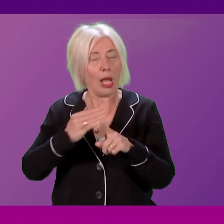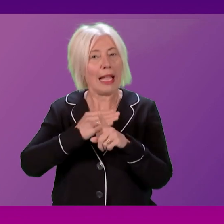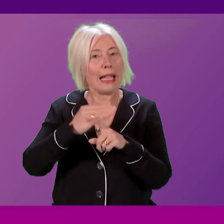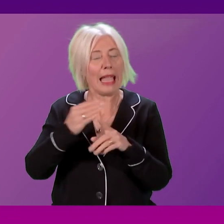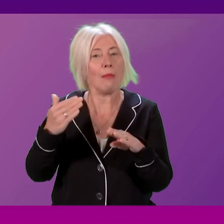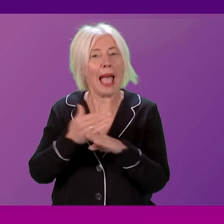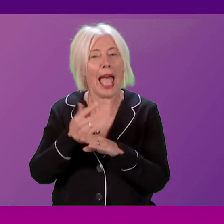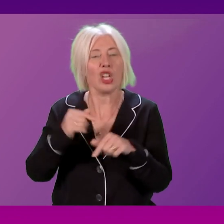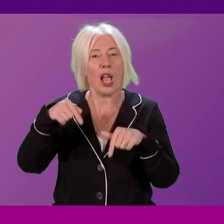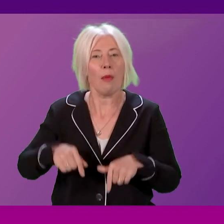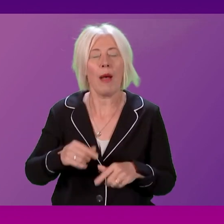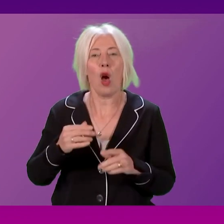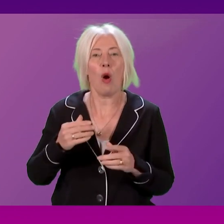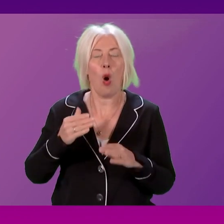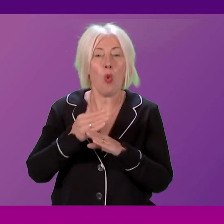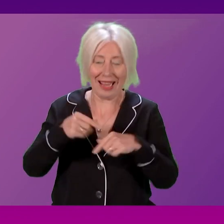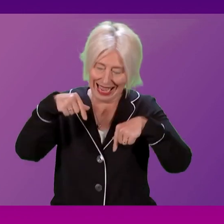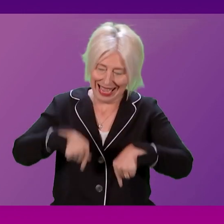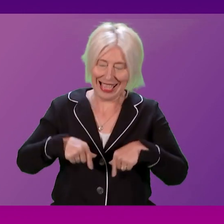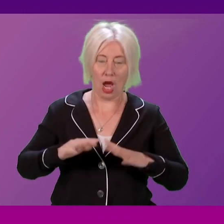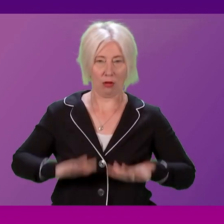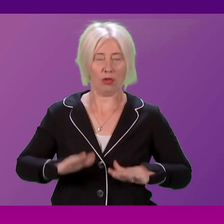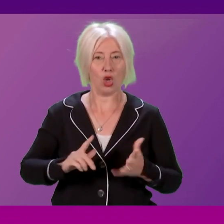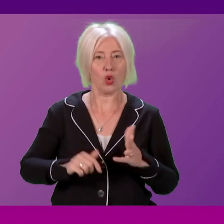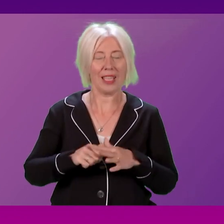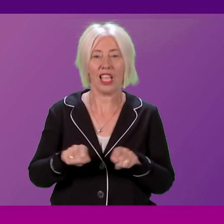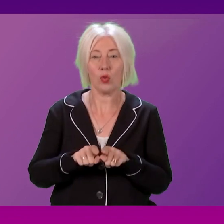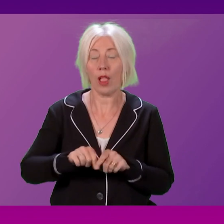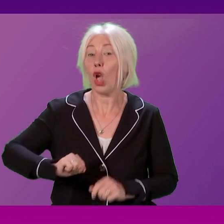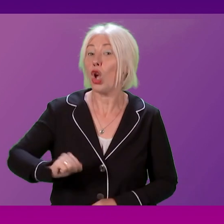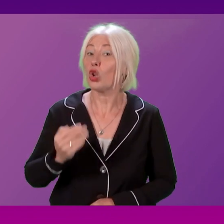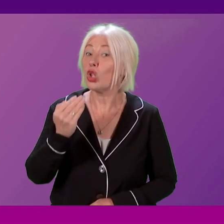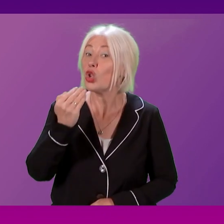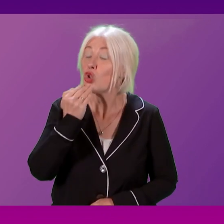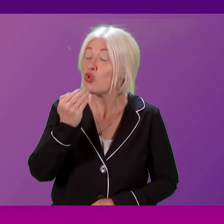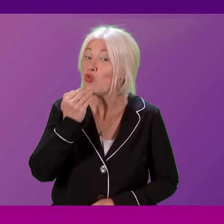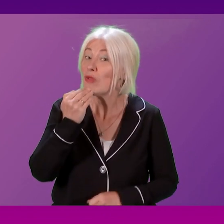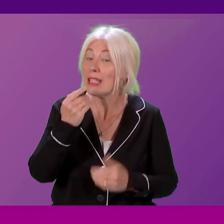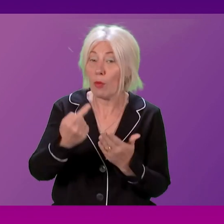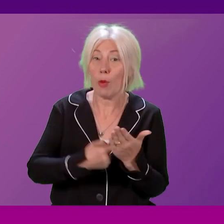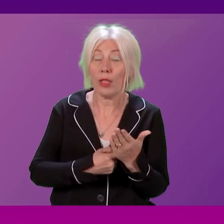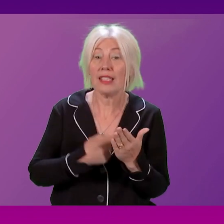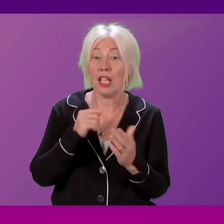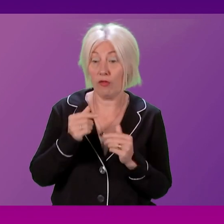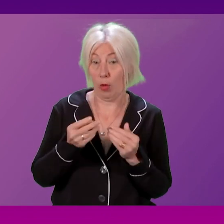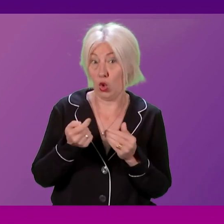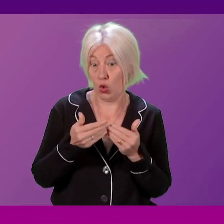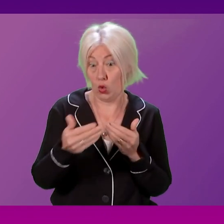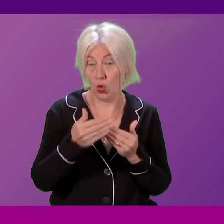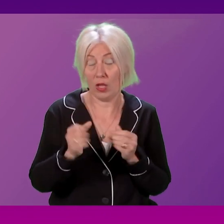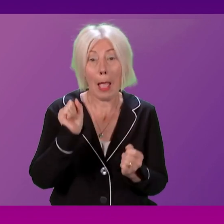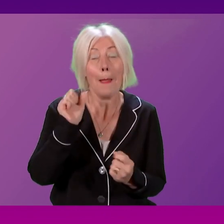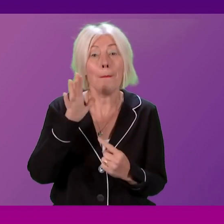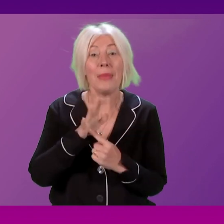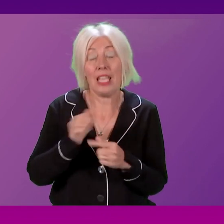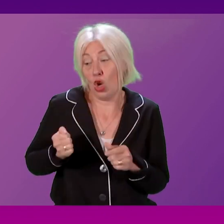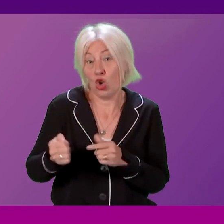record needs to match up to that reputation. With Scottish green policies like removing peak time railfares from a few weeks from now, we're taking